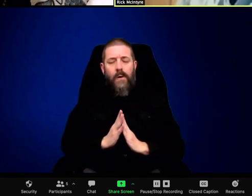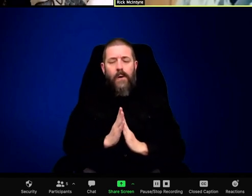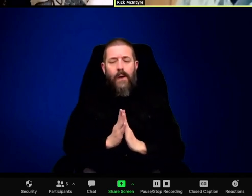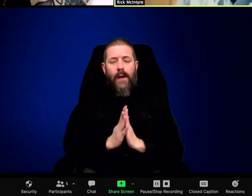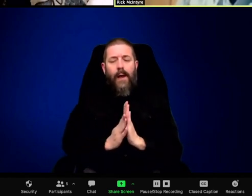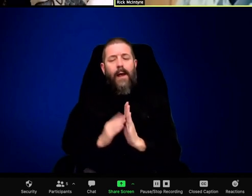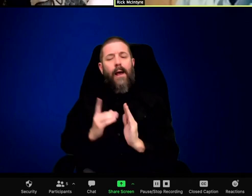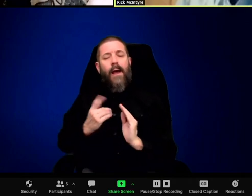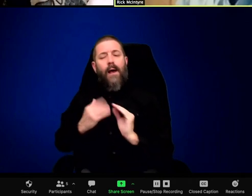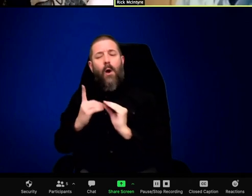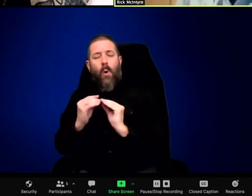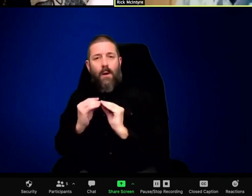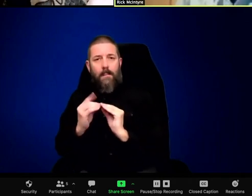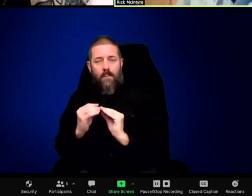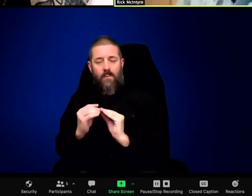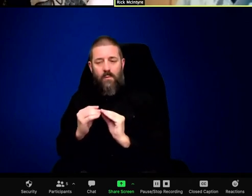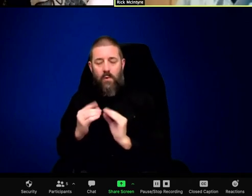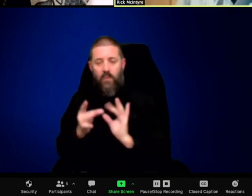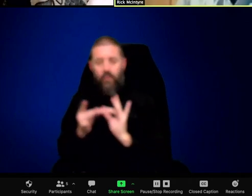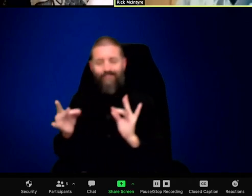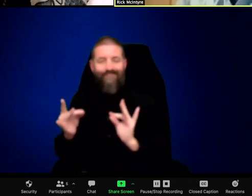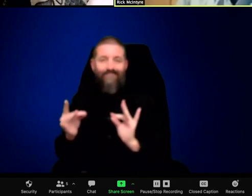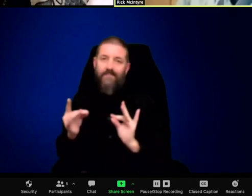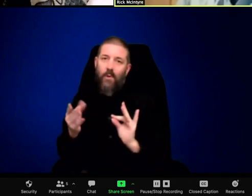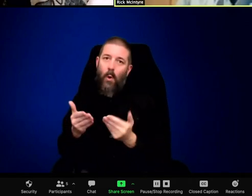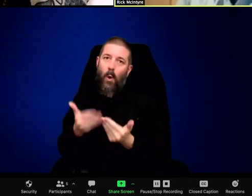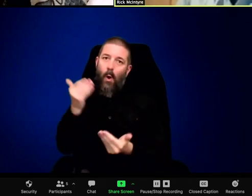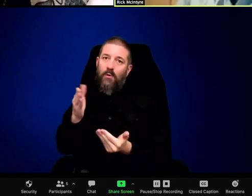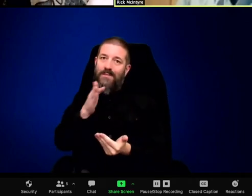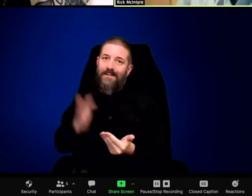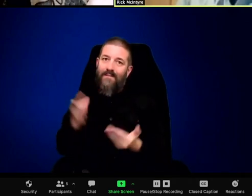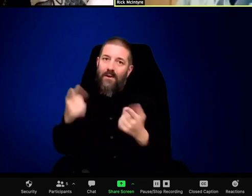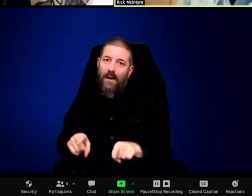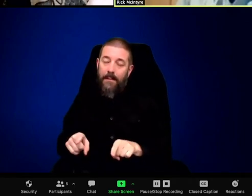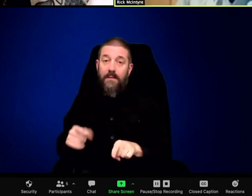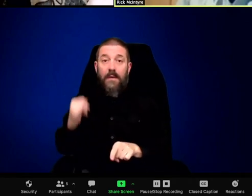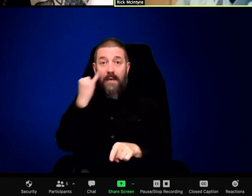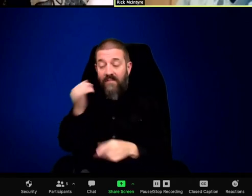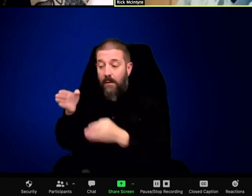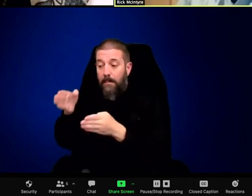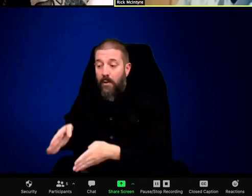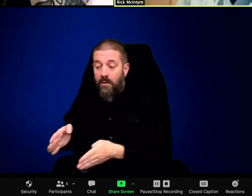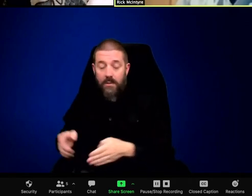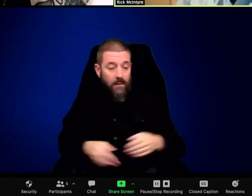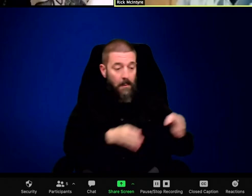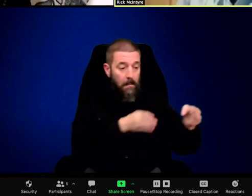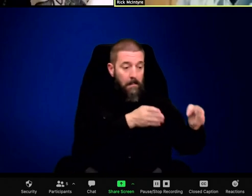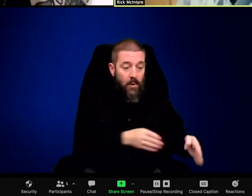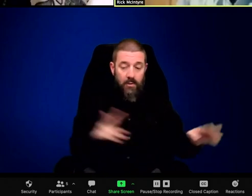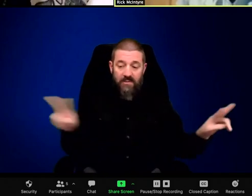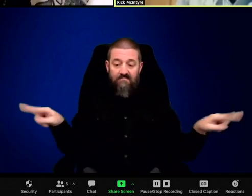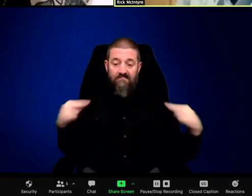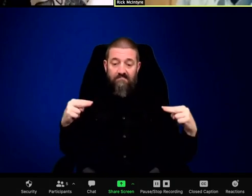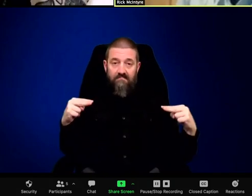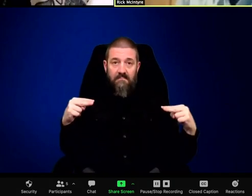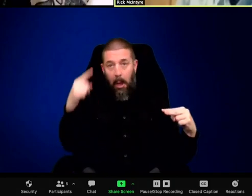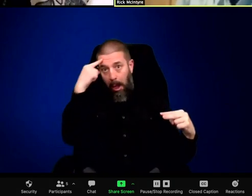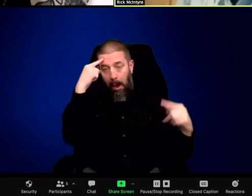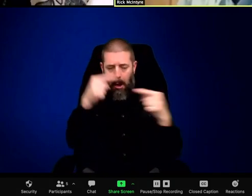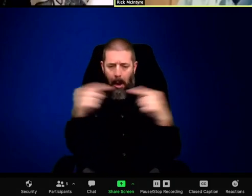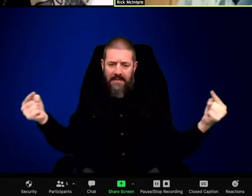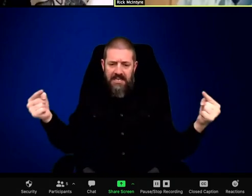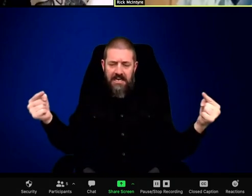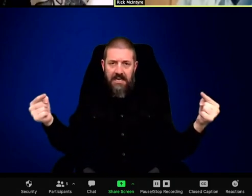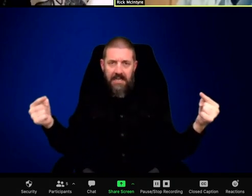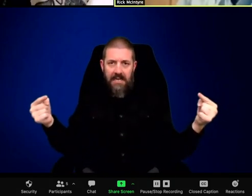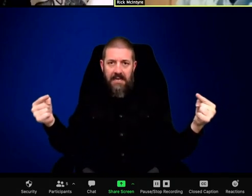Yeah, thanks for bringing that up. It's really an appropriate way to maybe finish up here. And I'll try to see if I can condense some